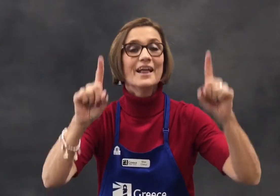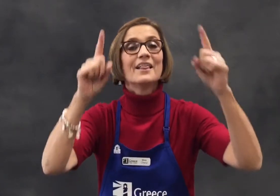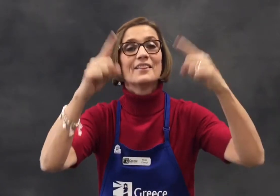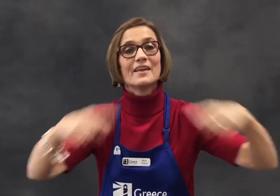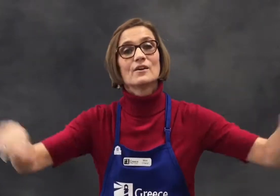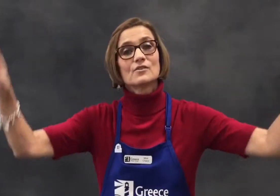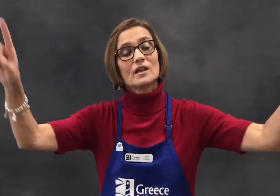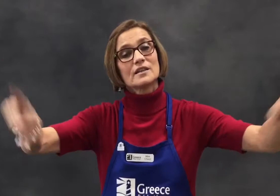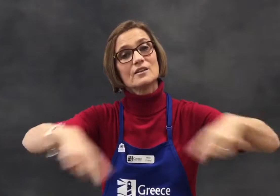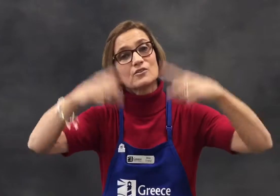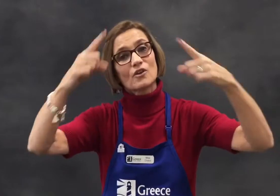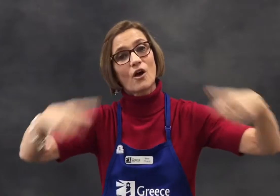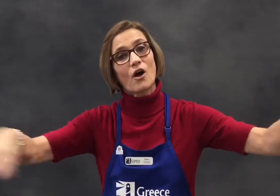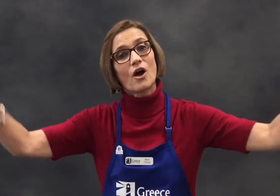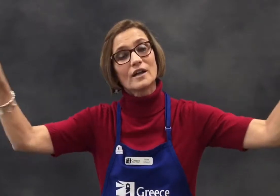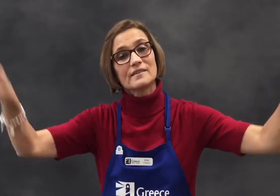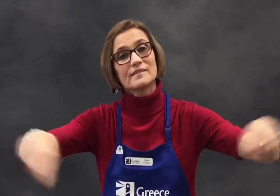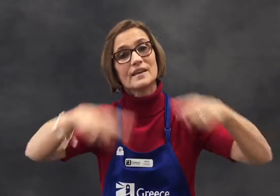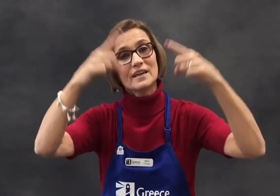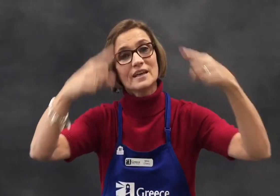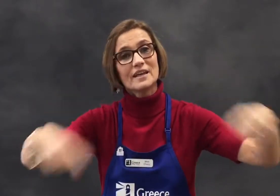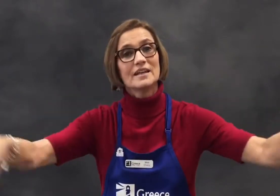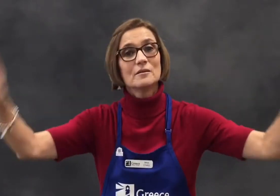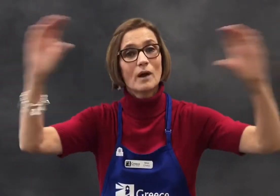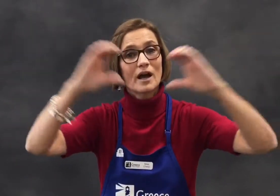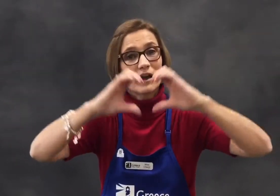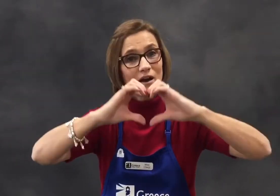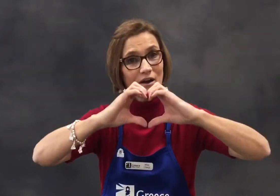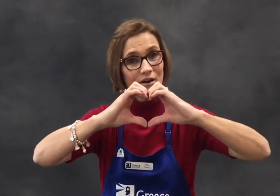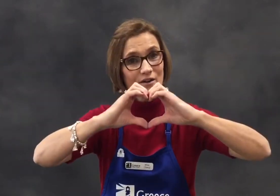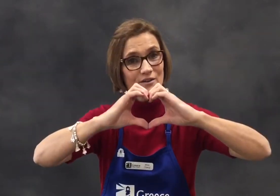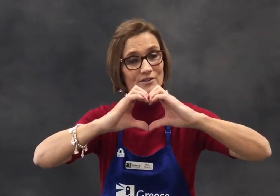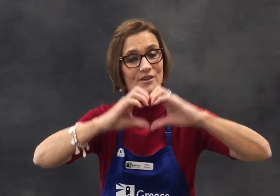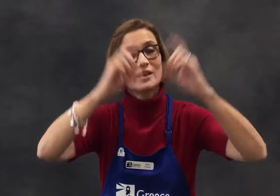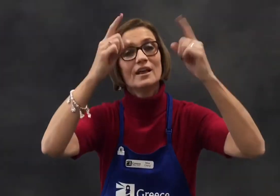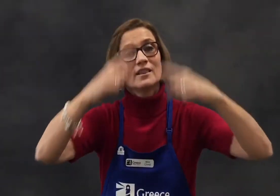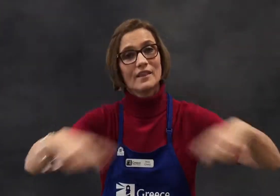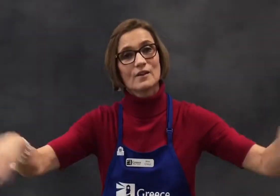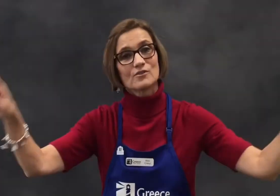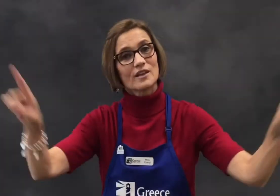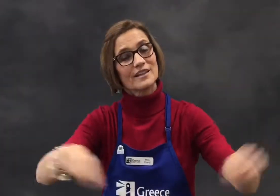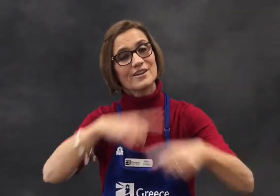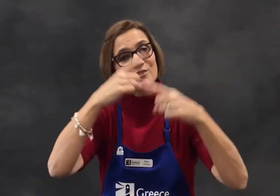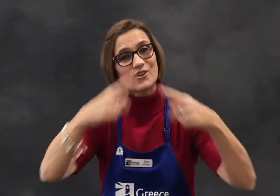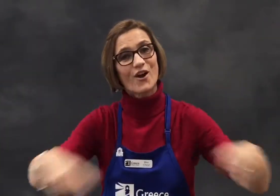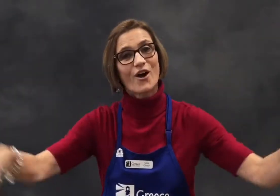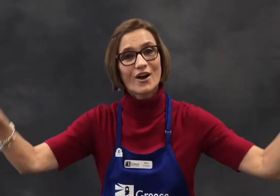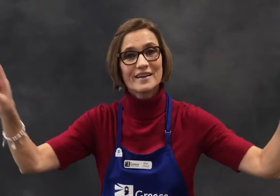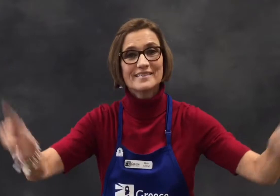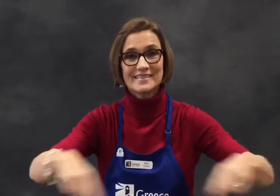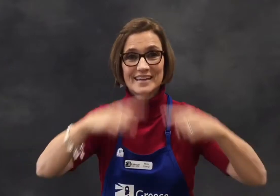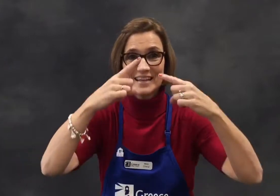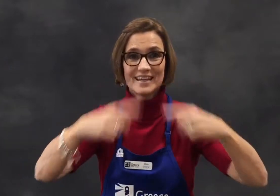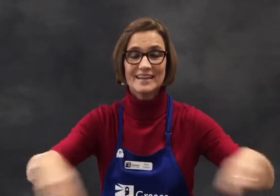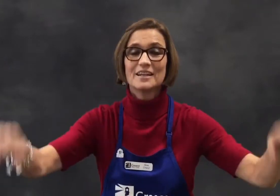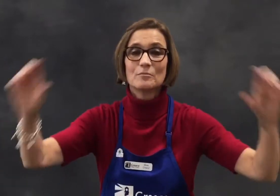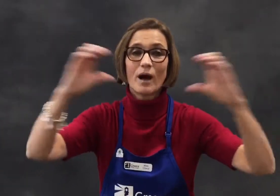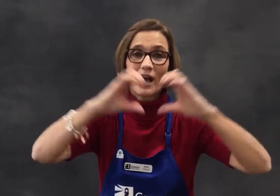There's a little song of singing in my heart. There's a little song of singing in my